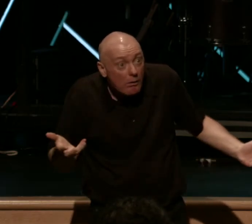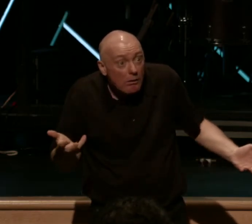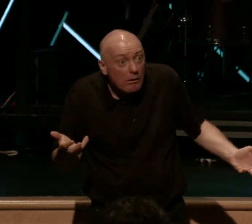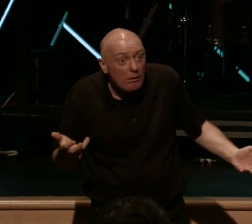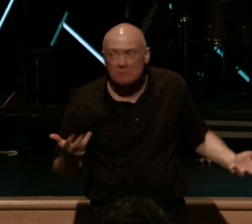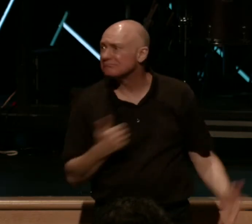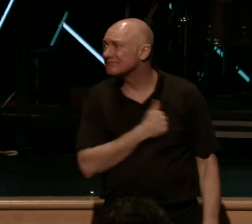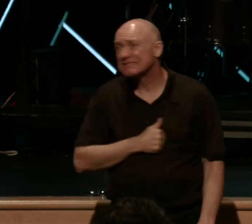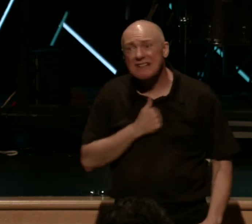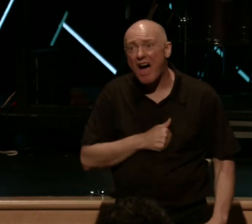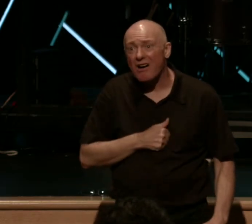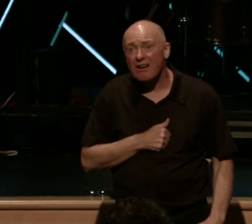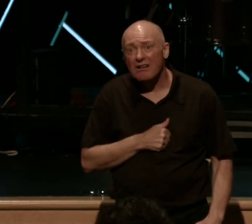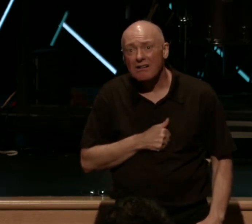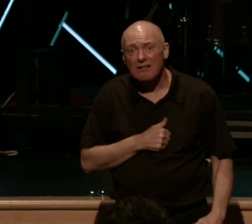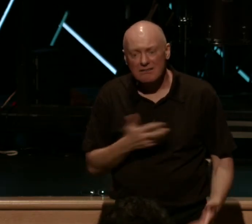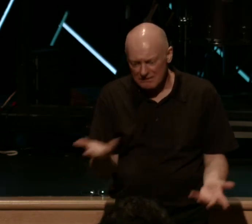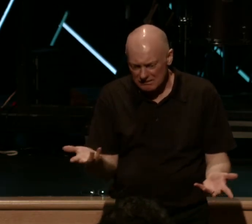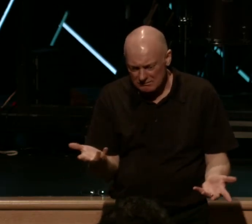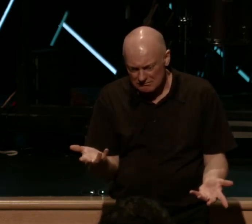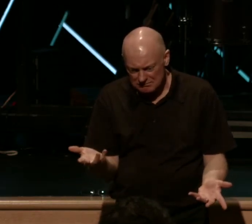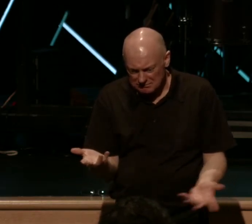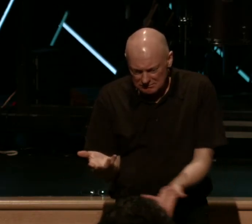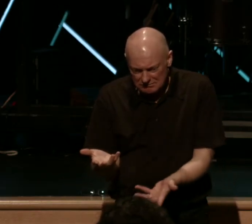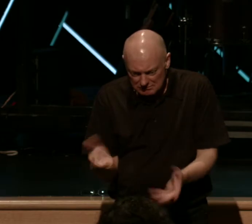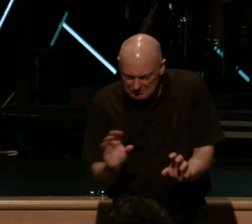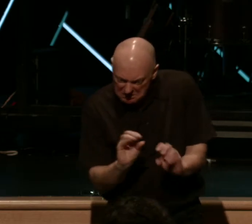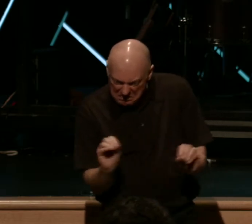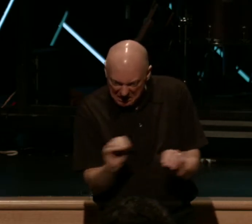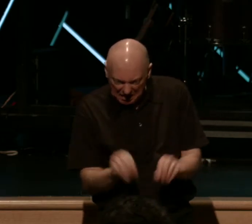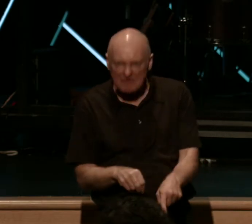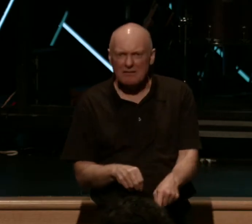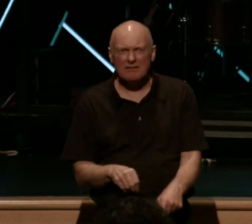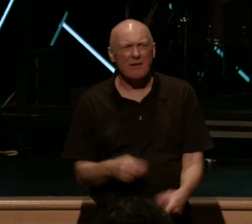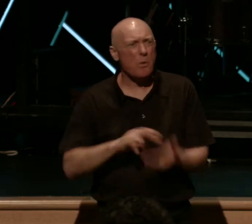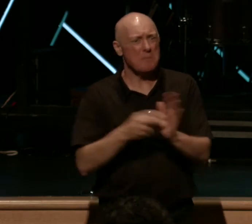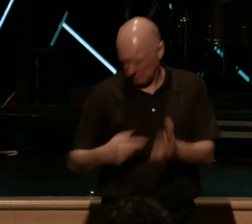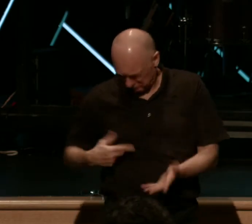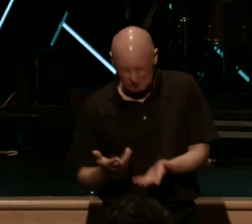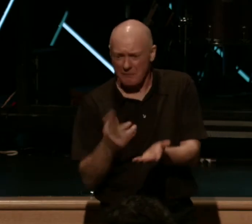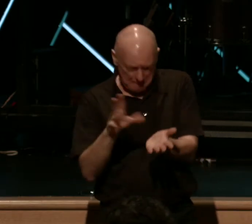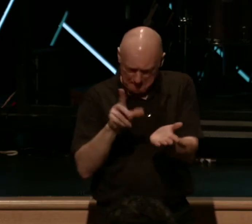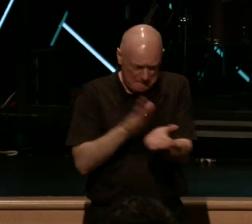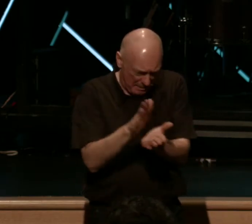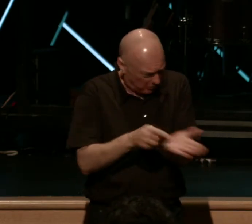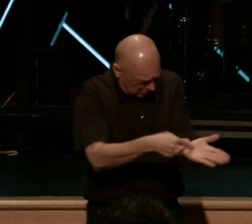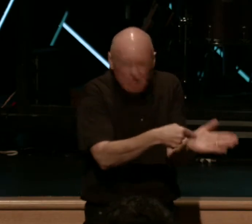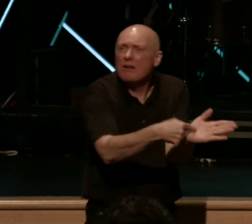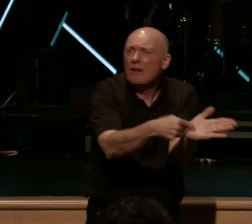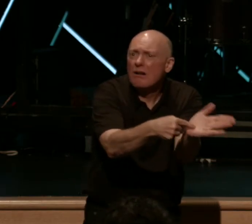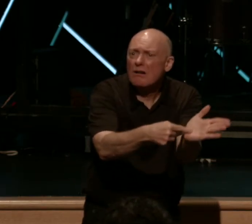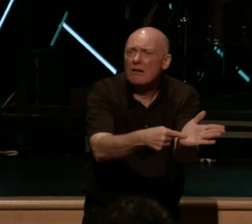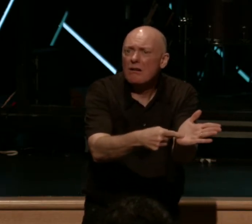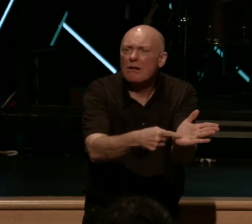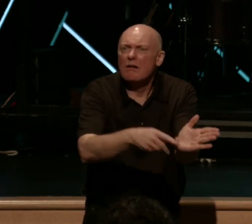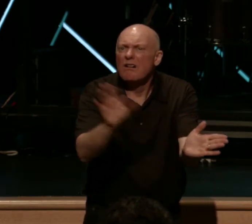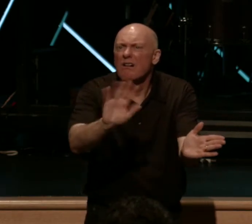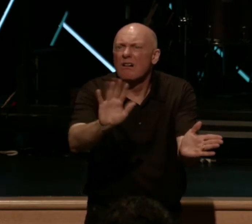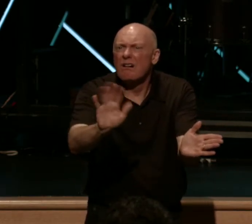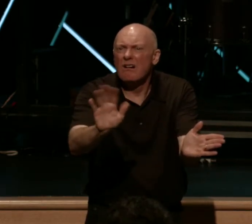I'm sorry, that flight doesn't exist. I'm like, what do mean it doesn't exist? I've got a piece of paper here that says it. He said, no, no, that flight doesn't exist. It's not even in